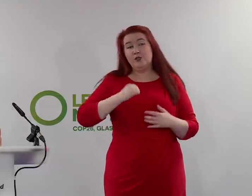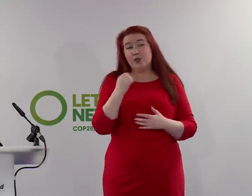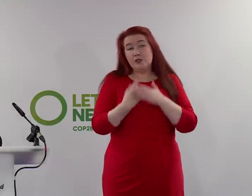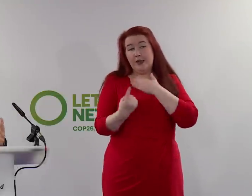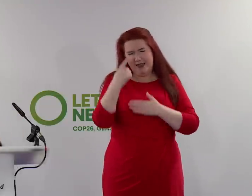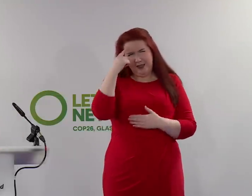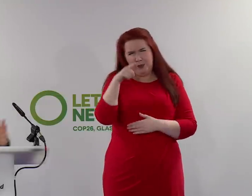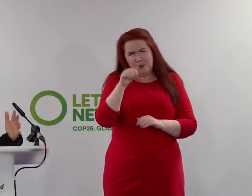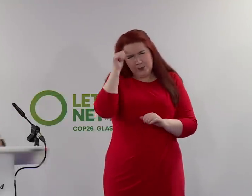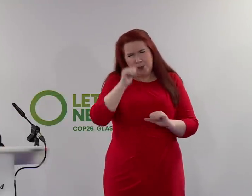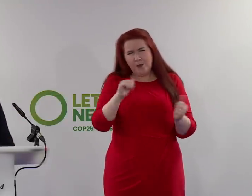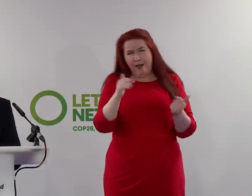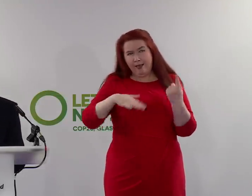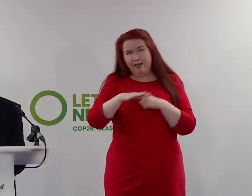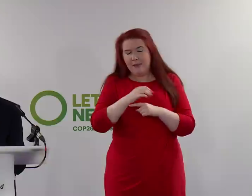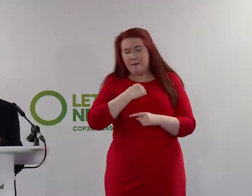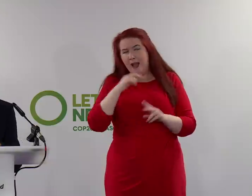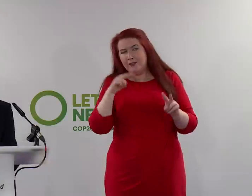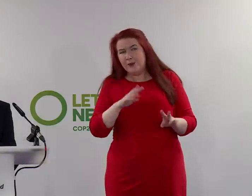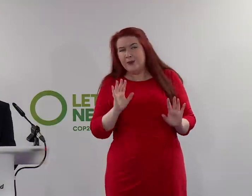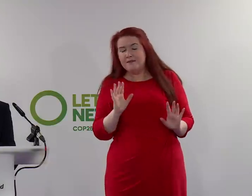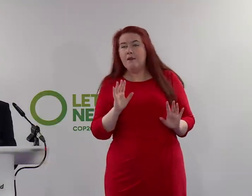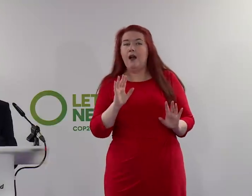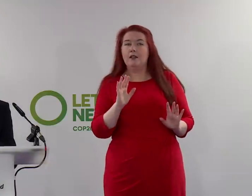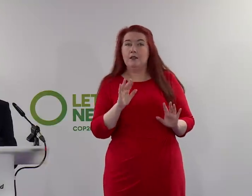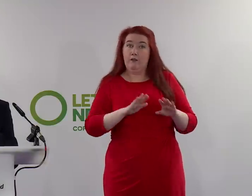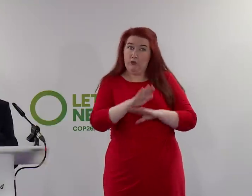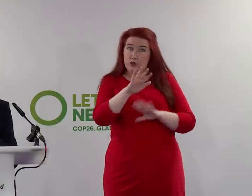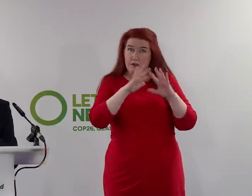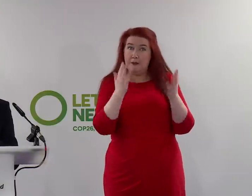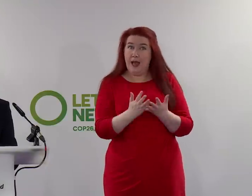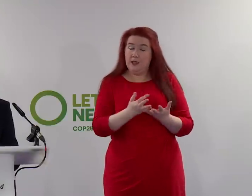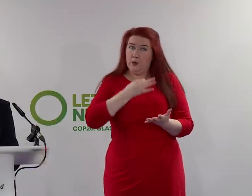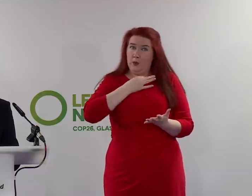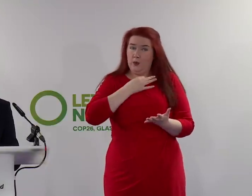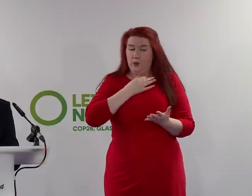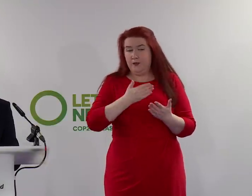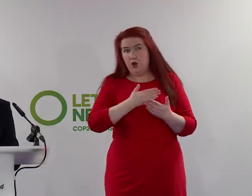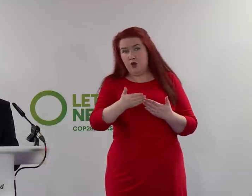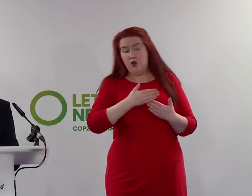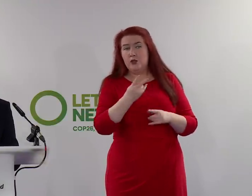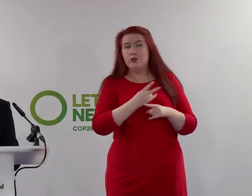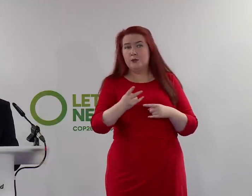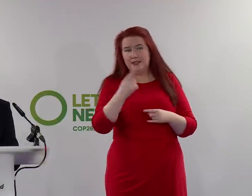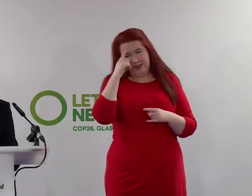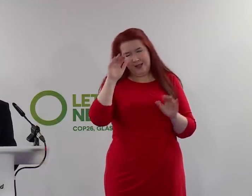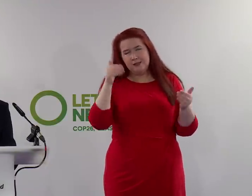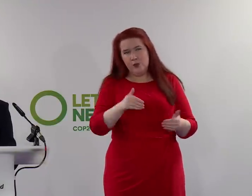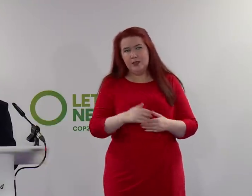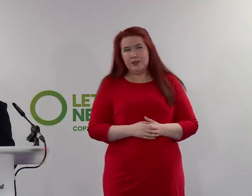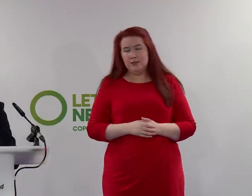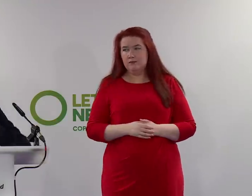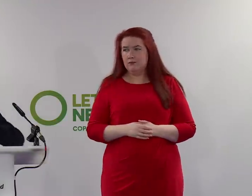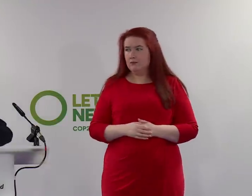well known on the part of everybody. But, you the future of our planet is at stake over these next two weeks. And I think that's what everybody's focus will be.